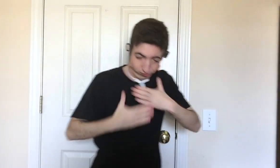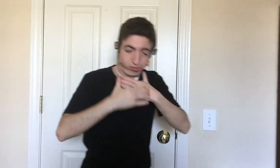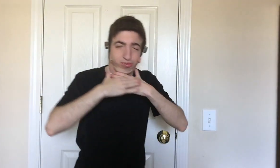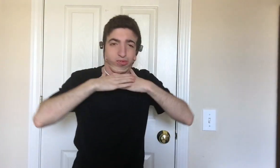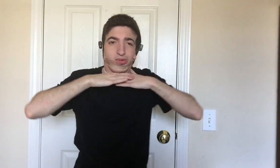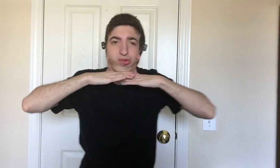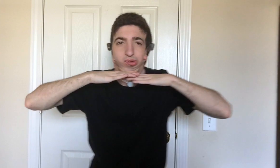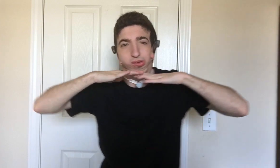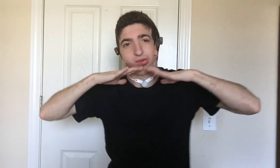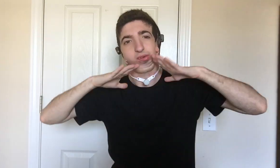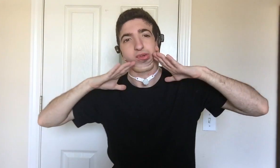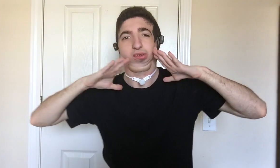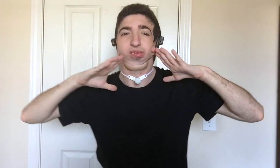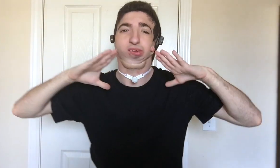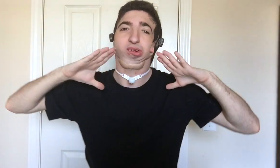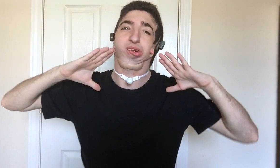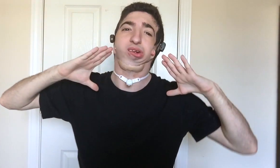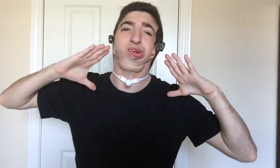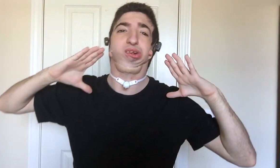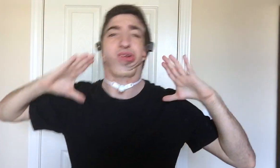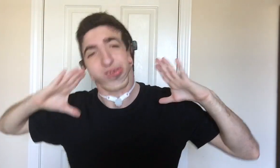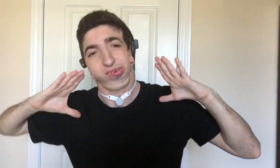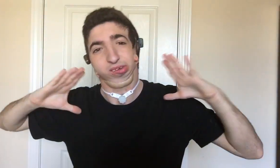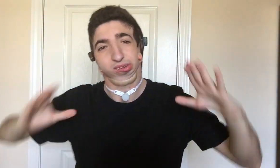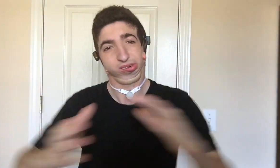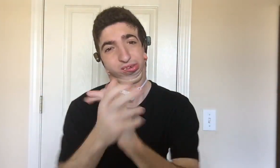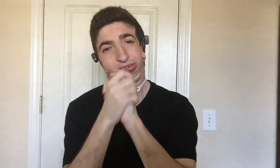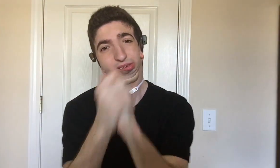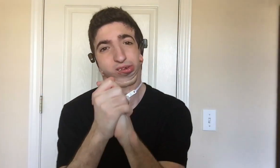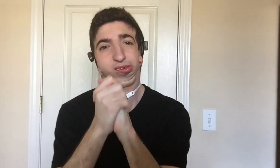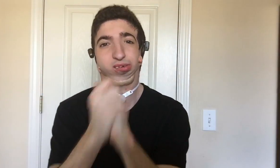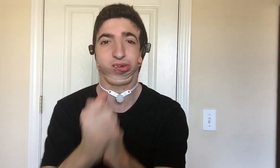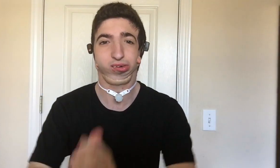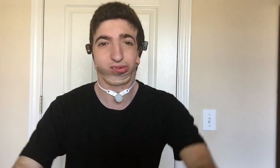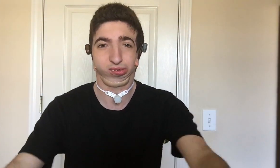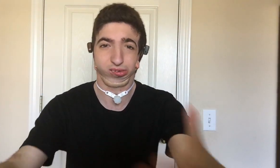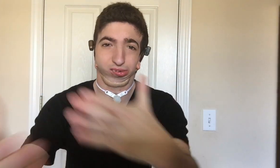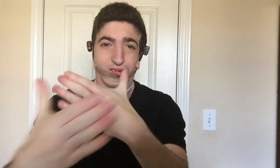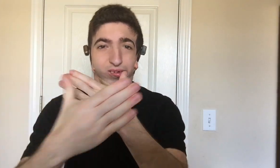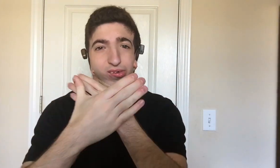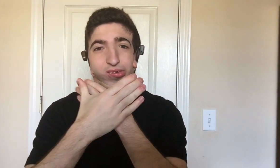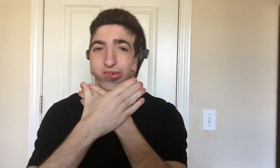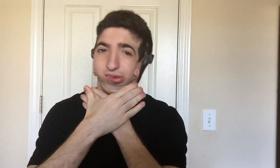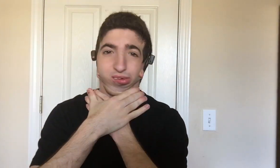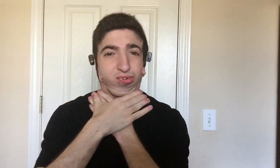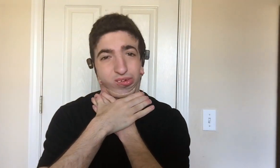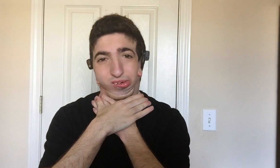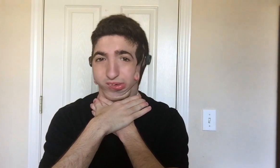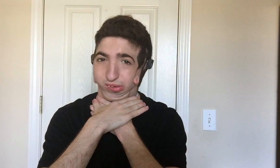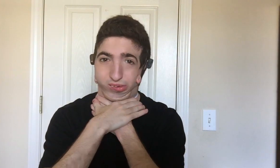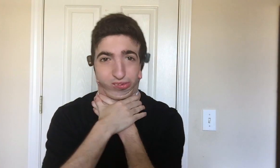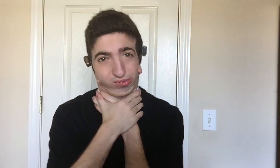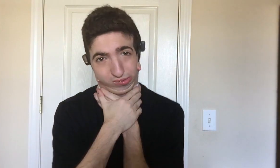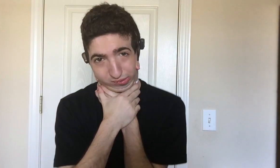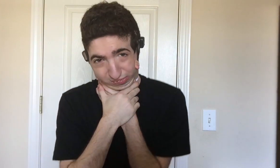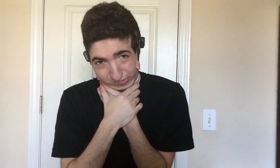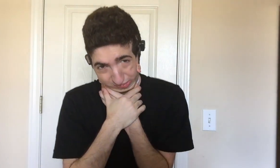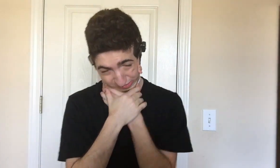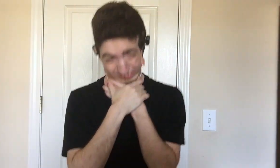neck is open wide, begging for a fist around it Already